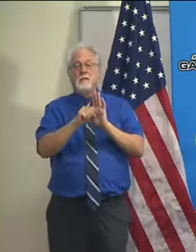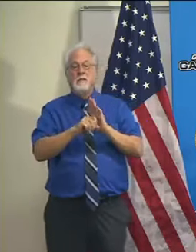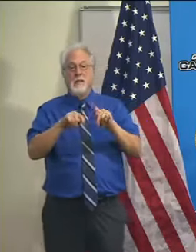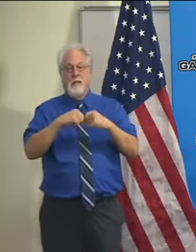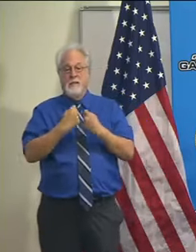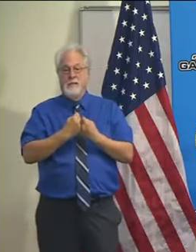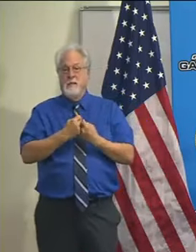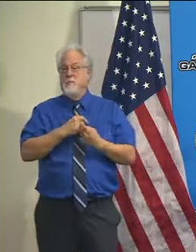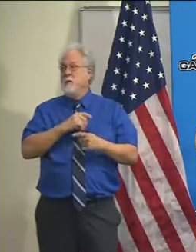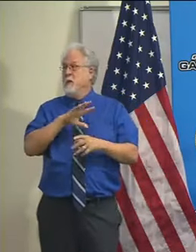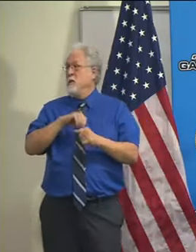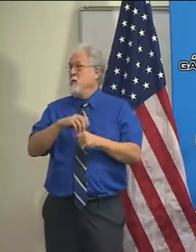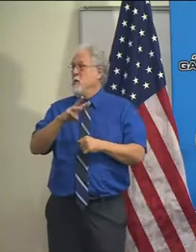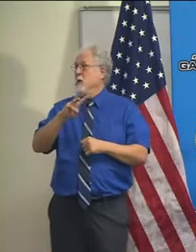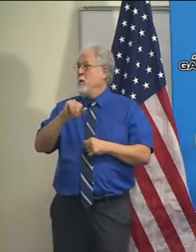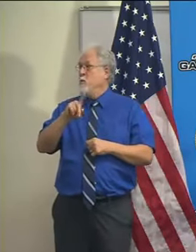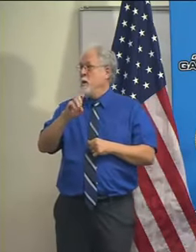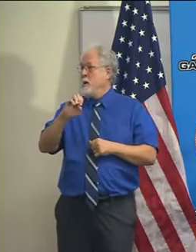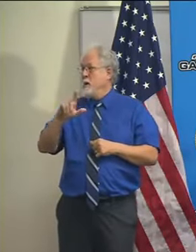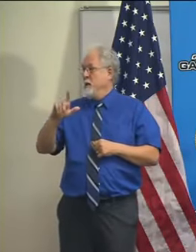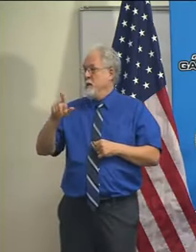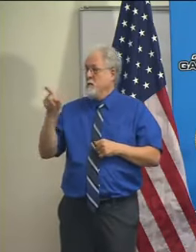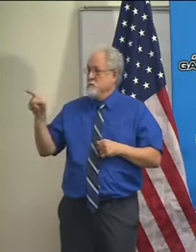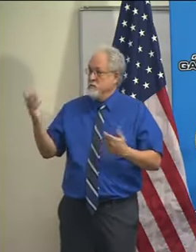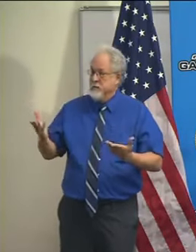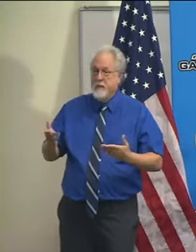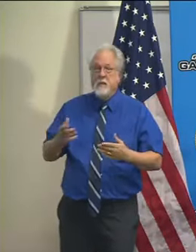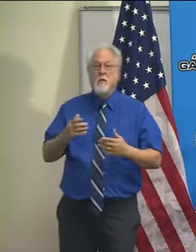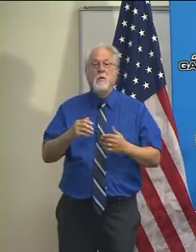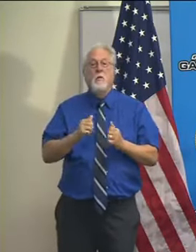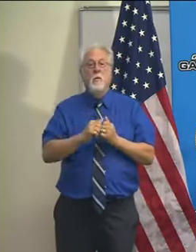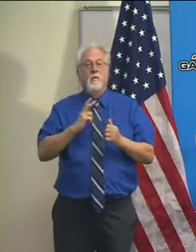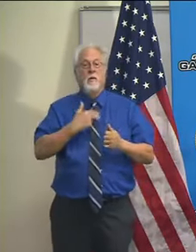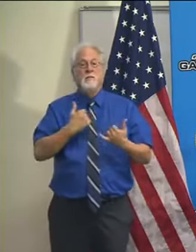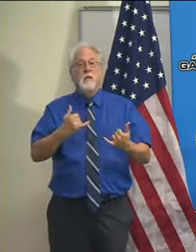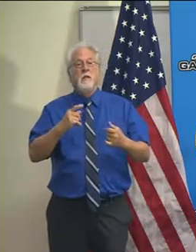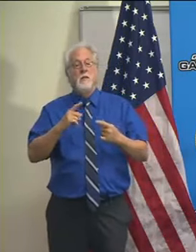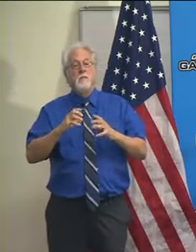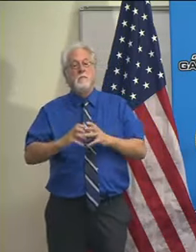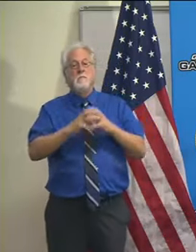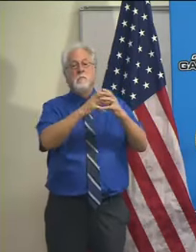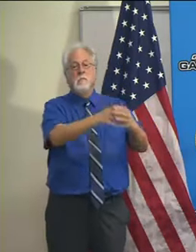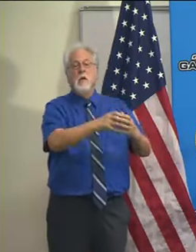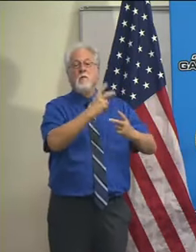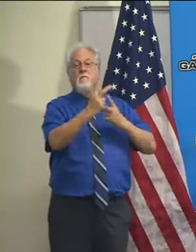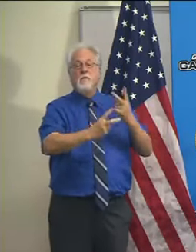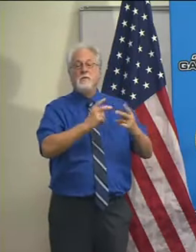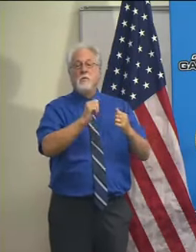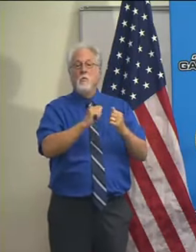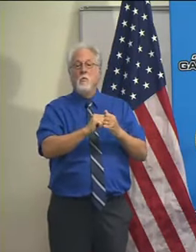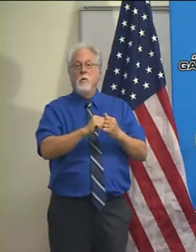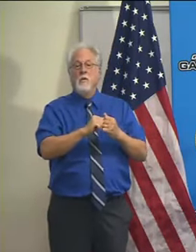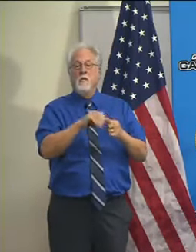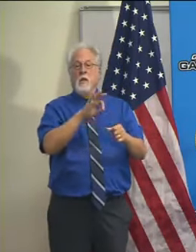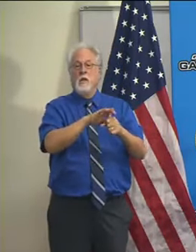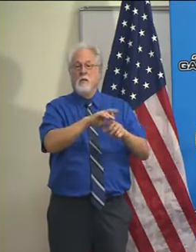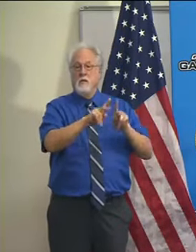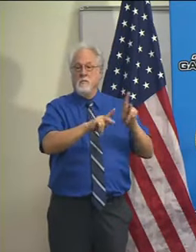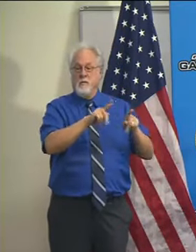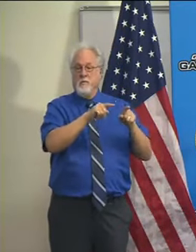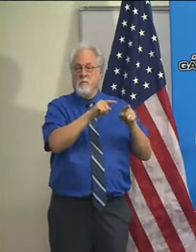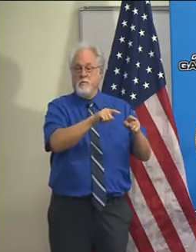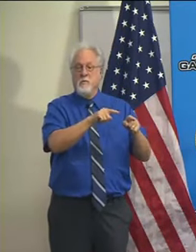including General Waddell, who's here with us today to visit with elected officials